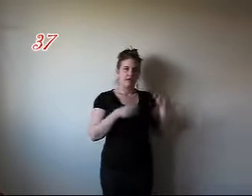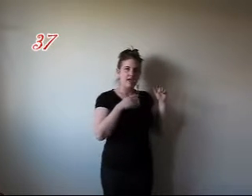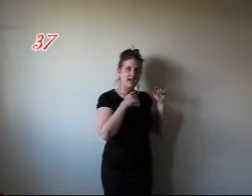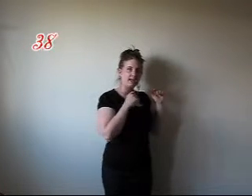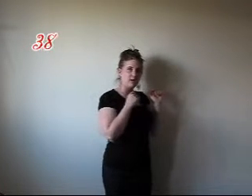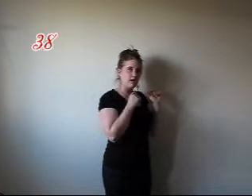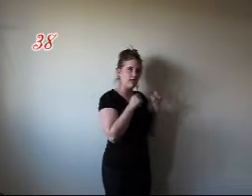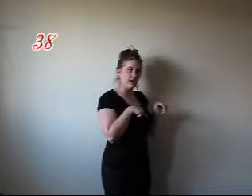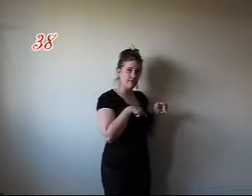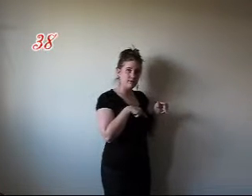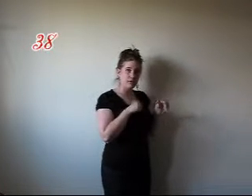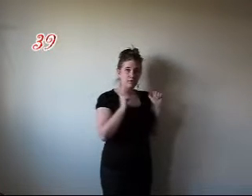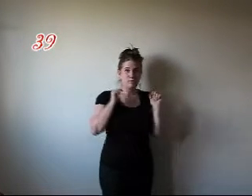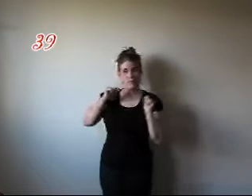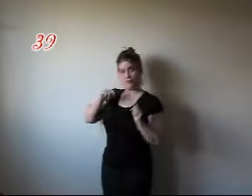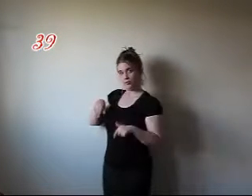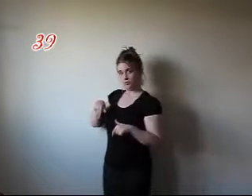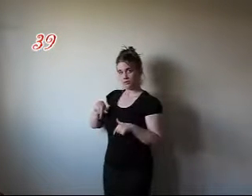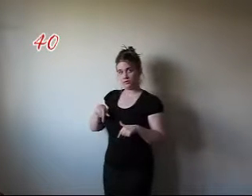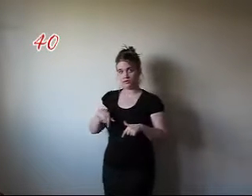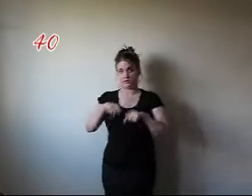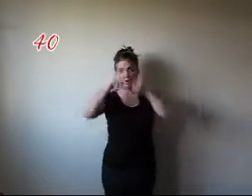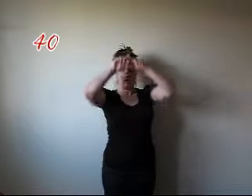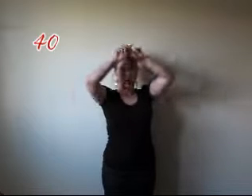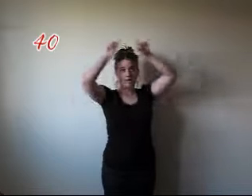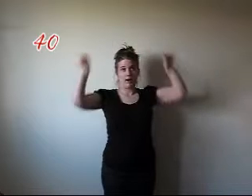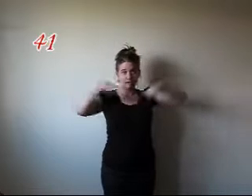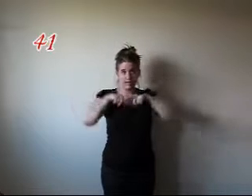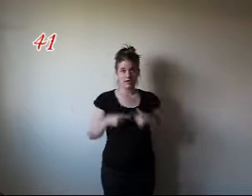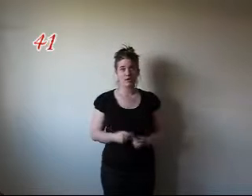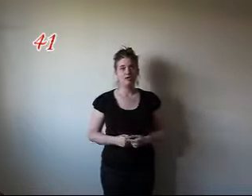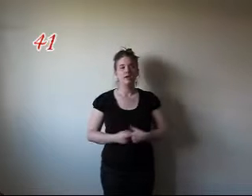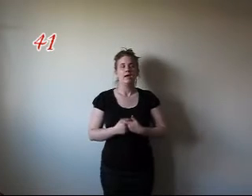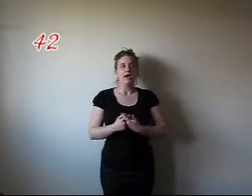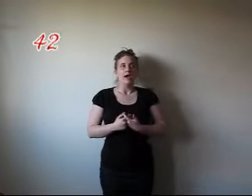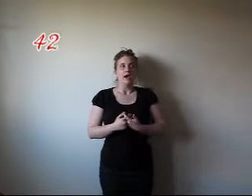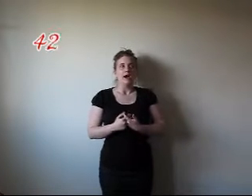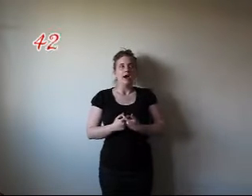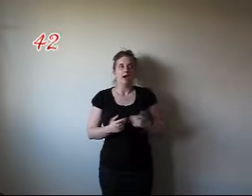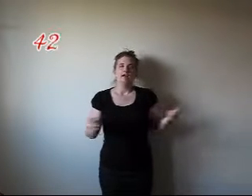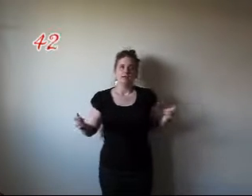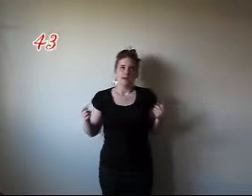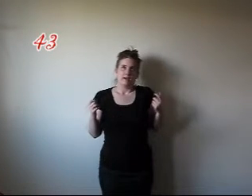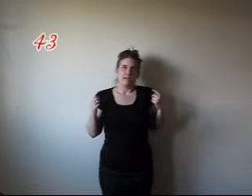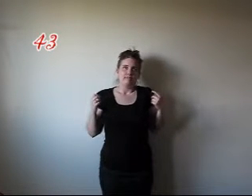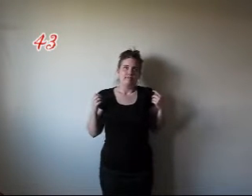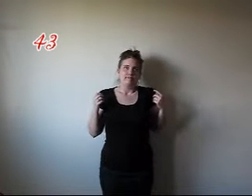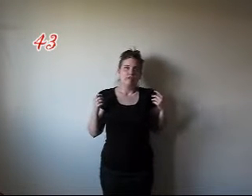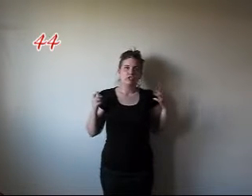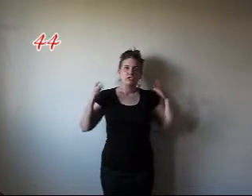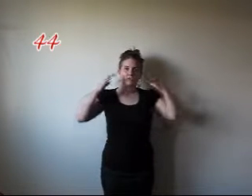all the hate on that video from those users while on my vacation, I decided to just